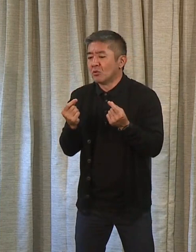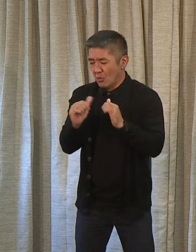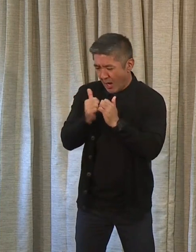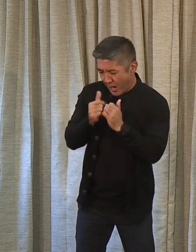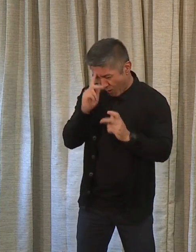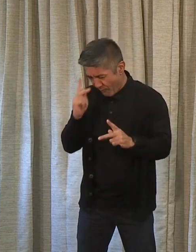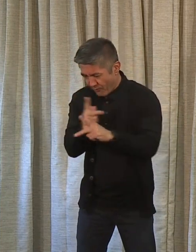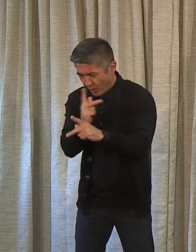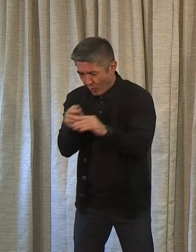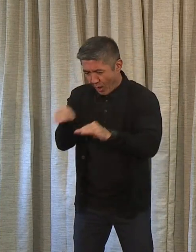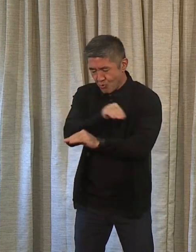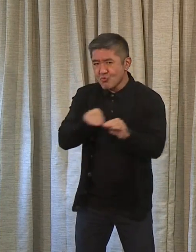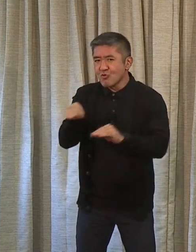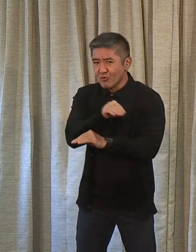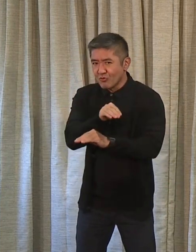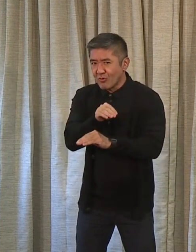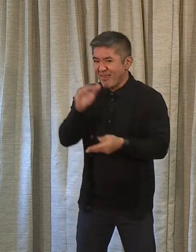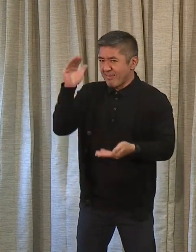that.